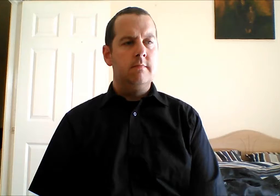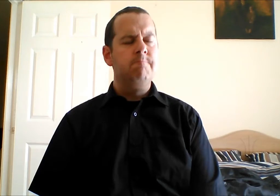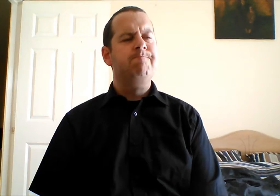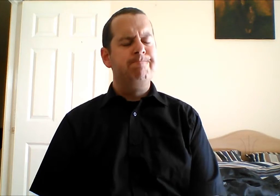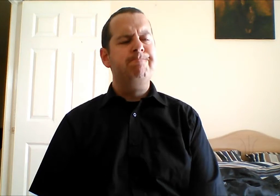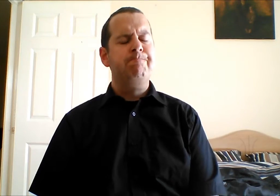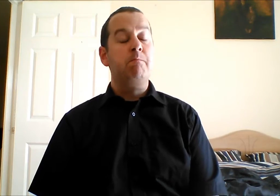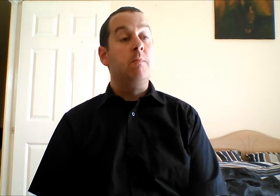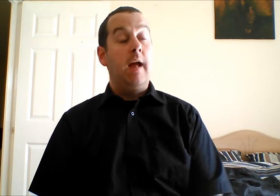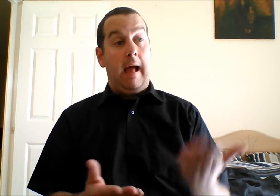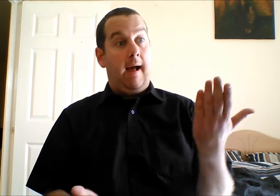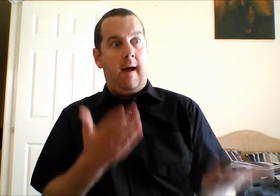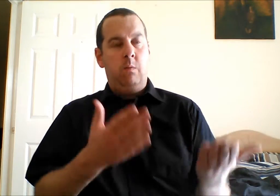How did you hear about the swim?